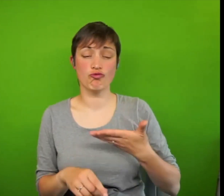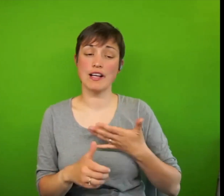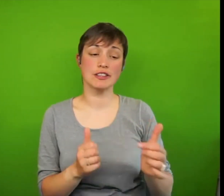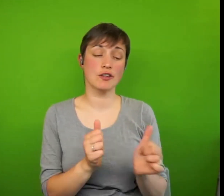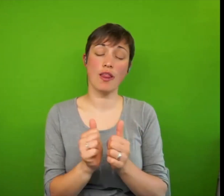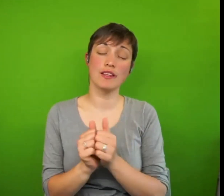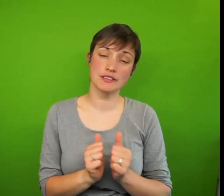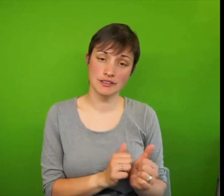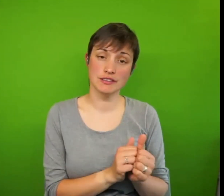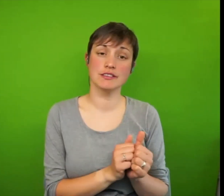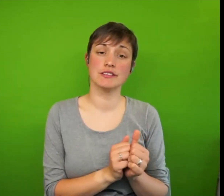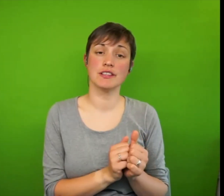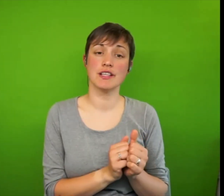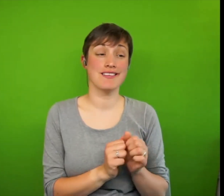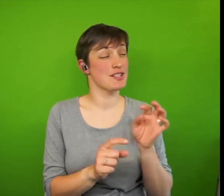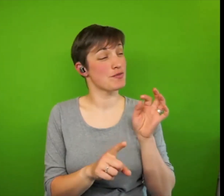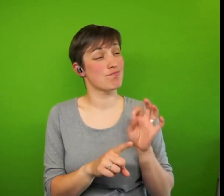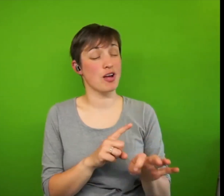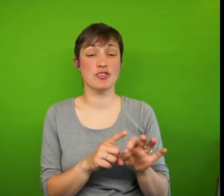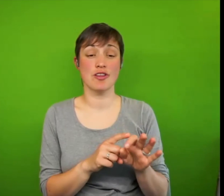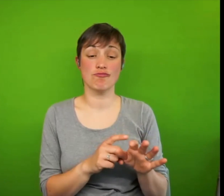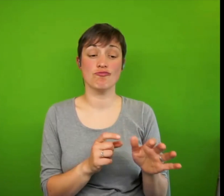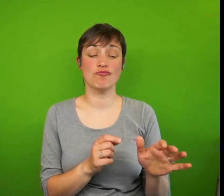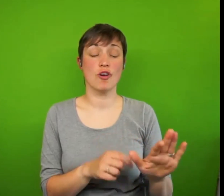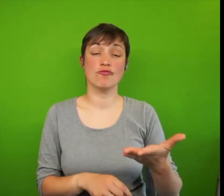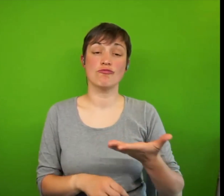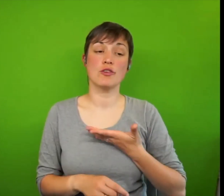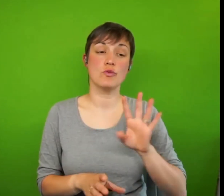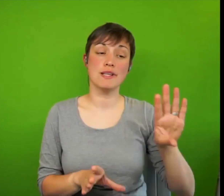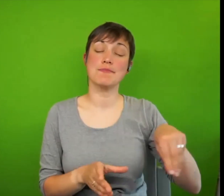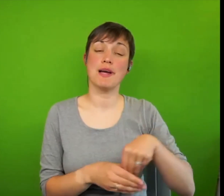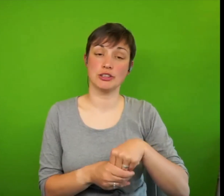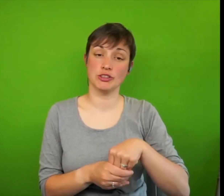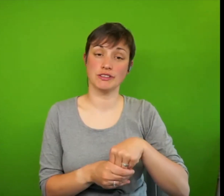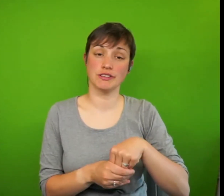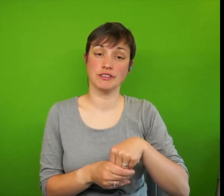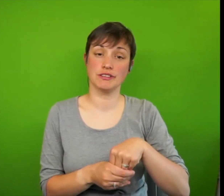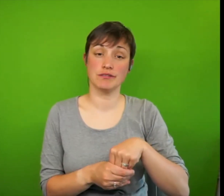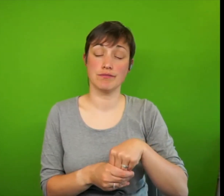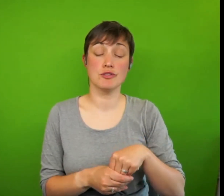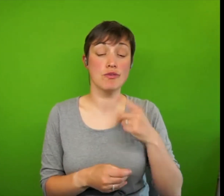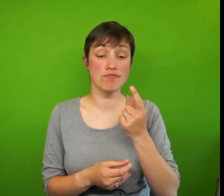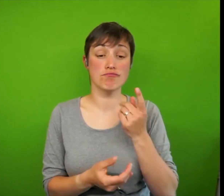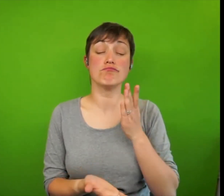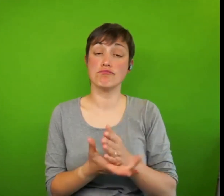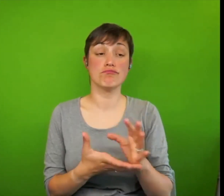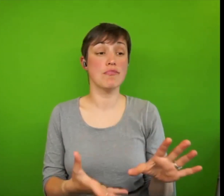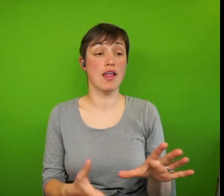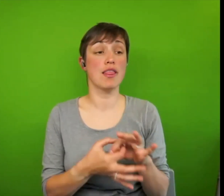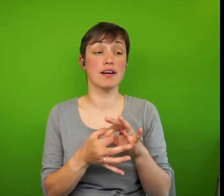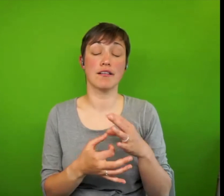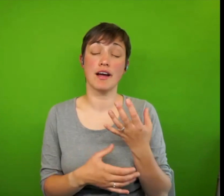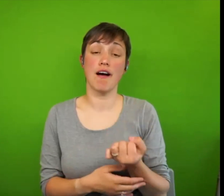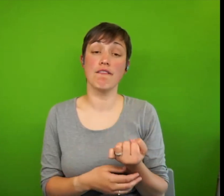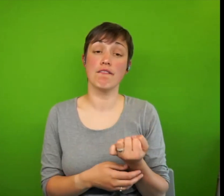the right to participation. So I do think there's a very strong link between tackling child